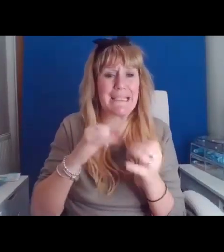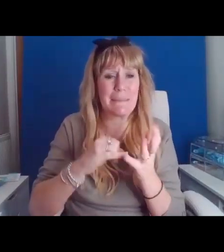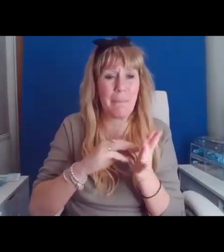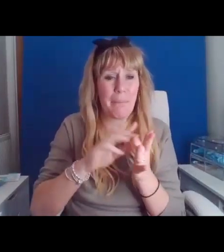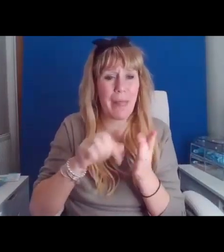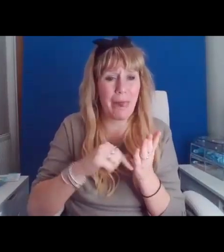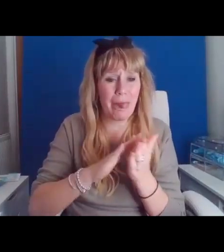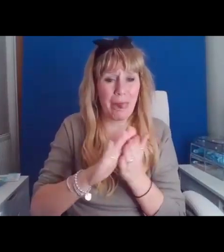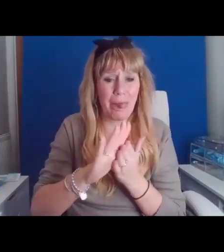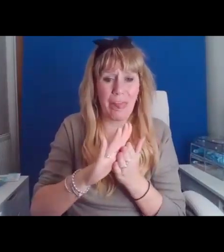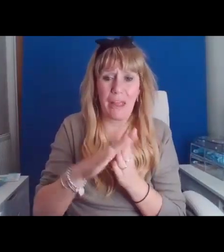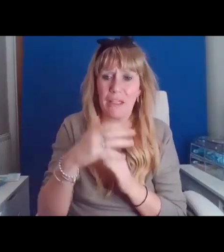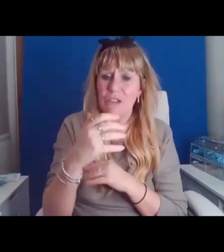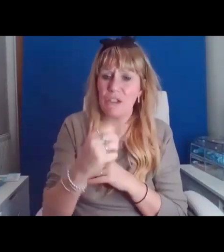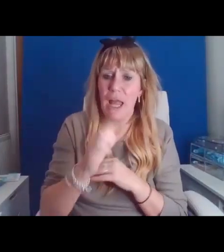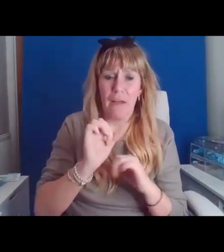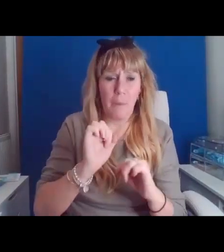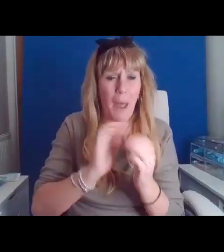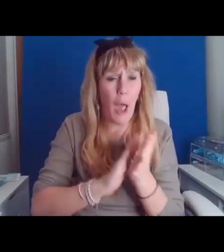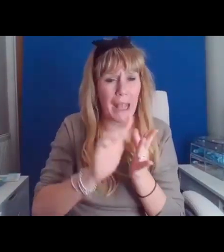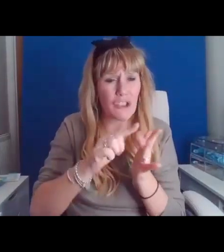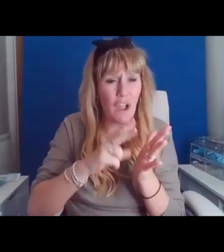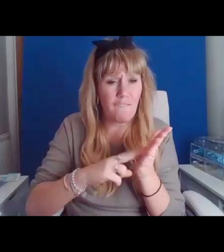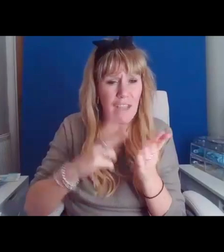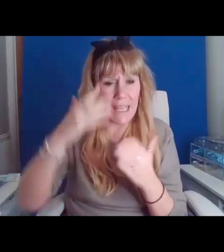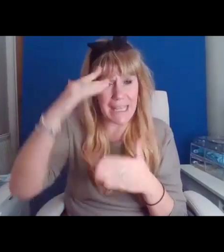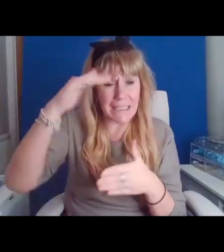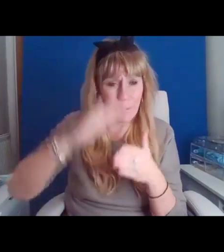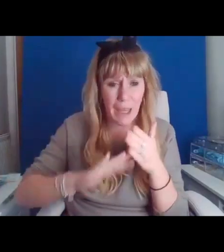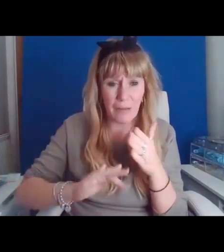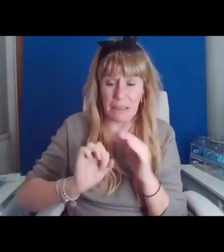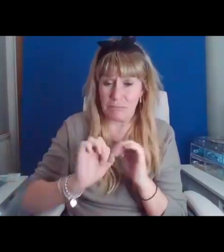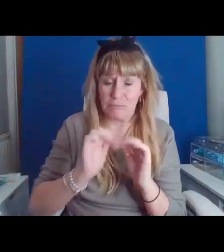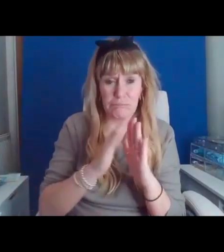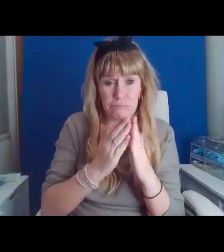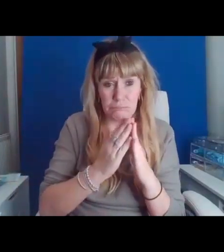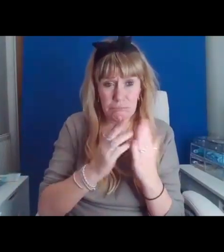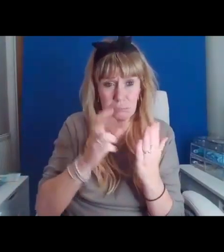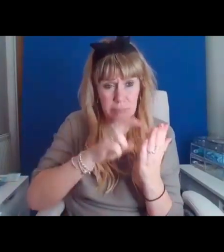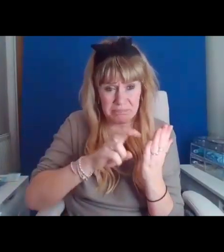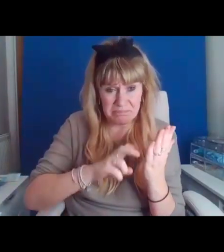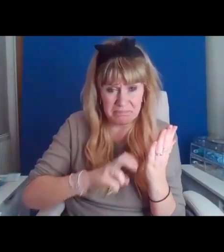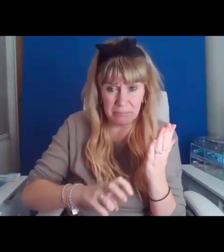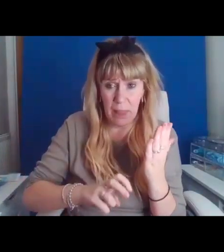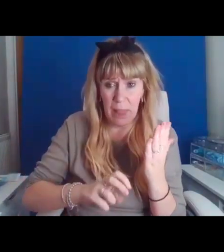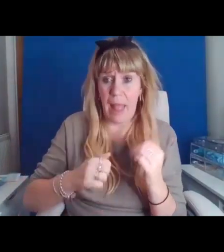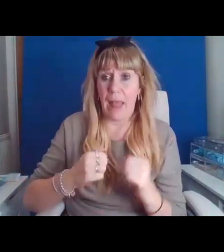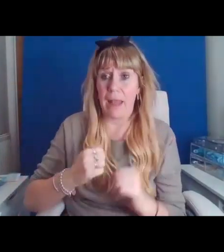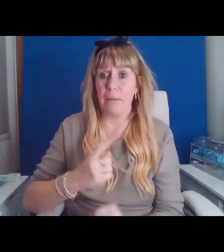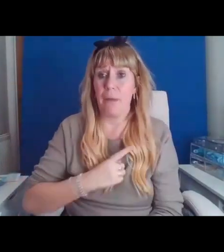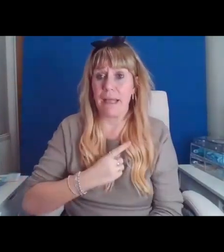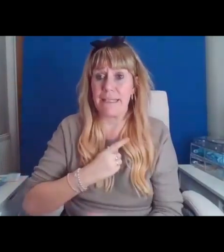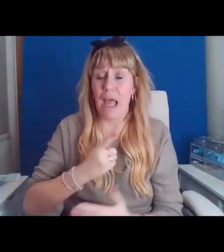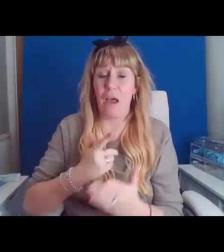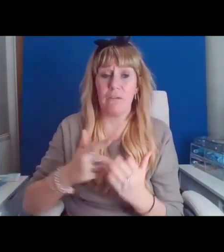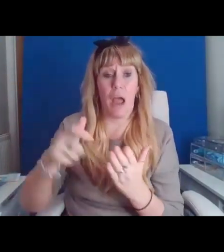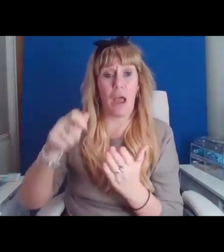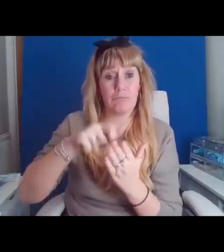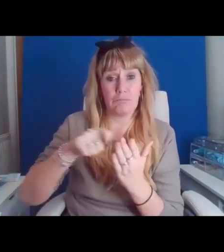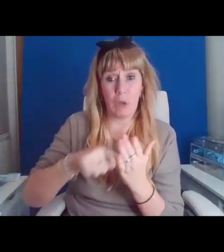their HIV experience. And I wrote after it about my fibro and migraines and other things.